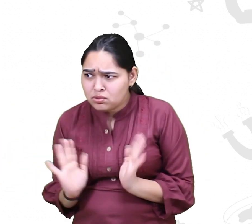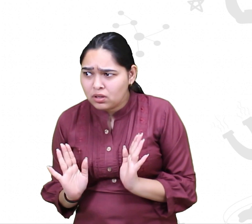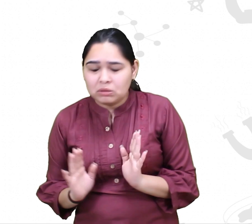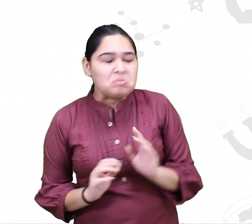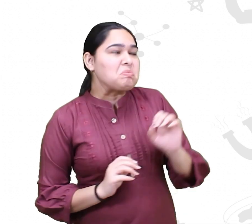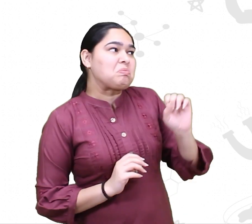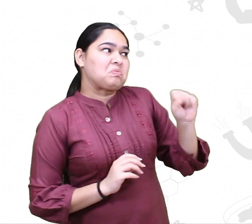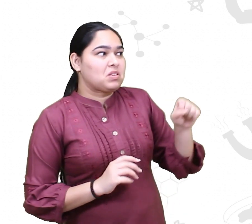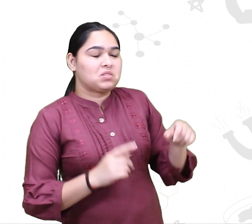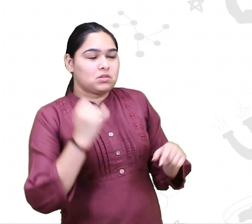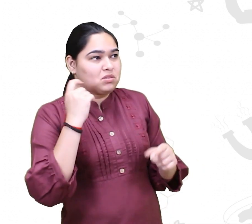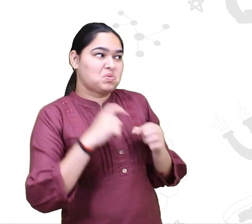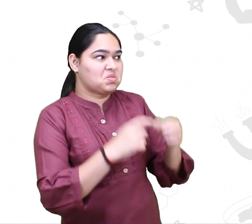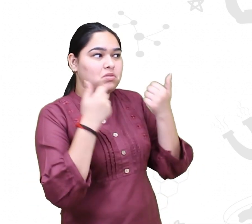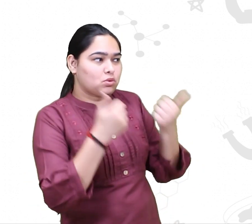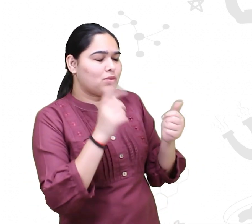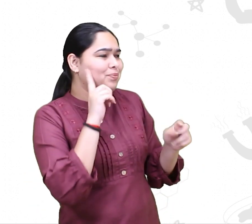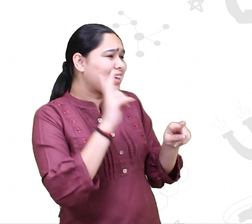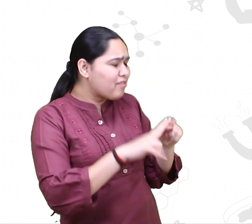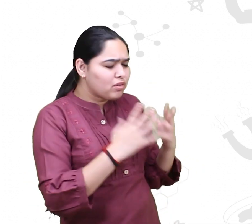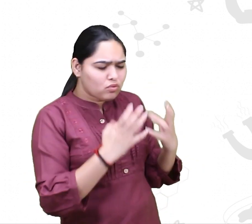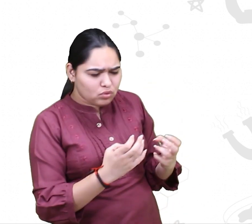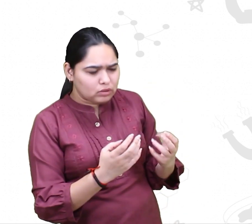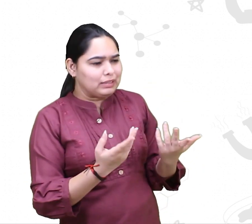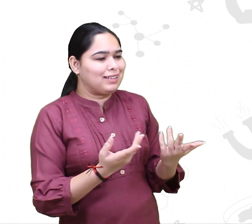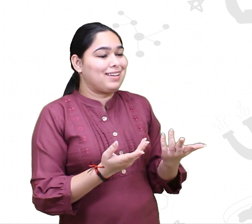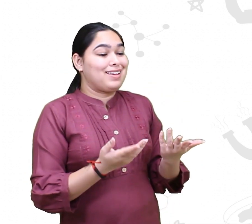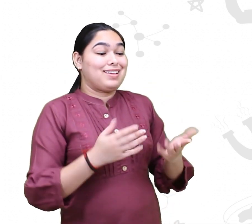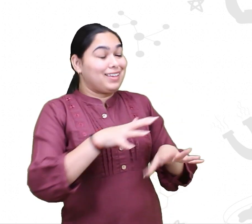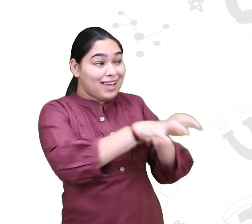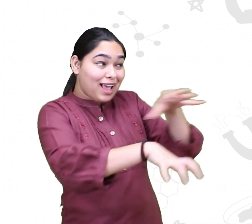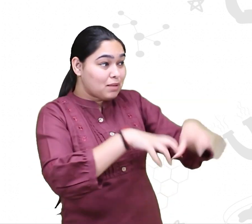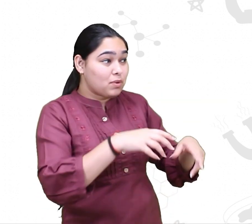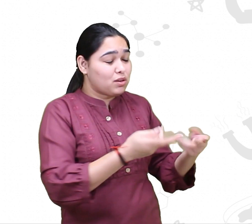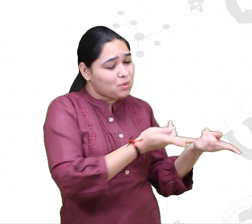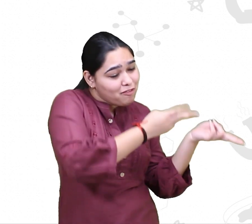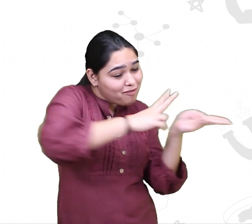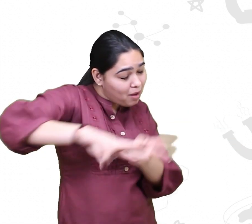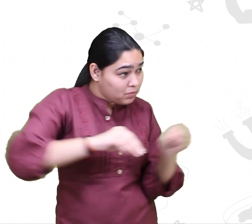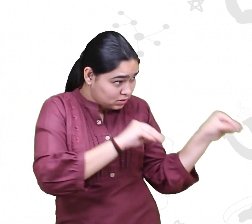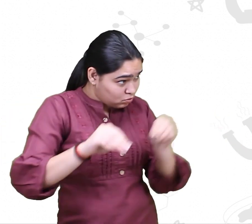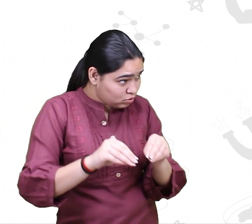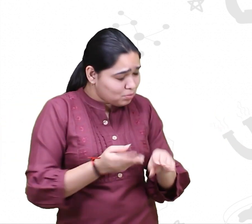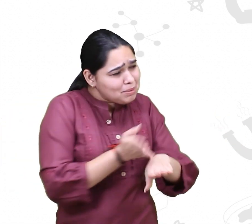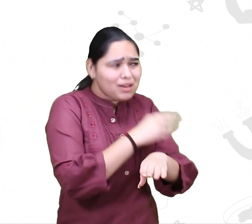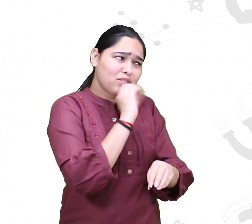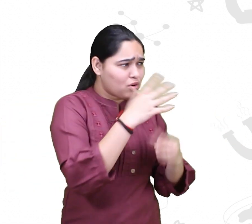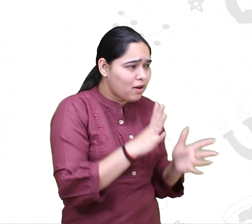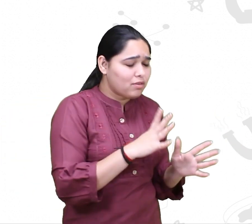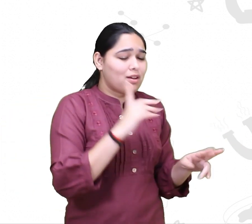wonderful question. Now, if we have to do that, as I told you previously, those abnormal behaviors might